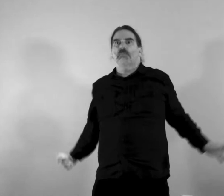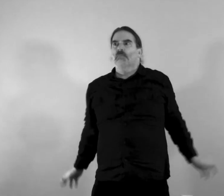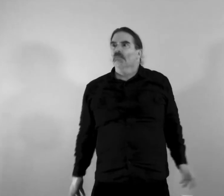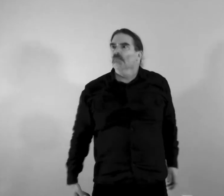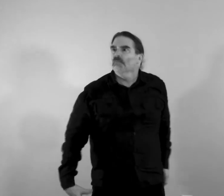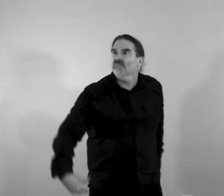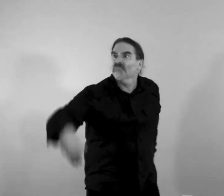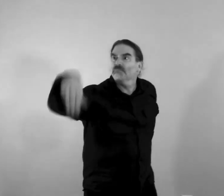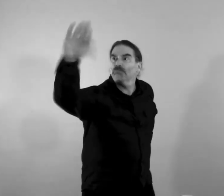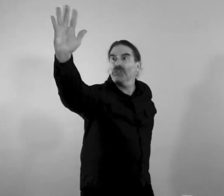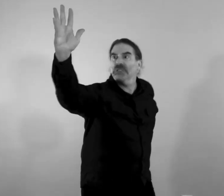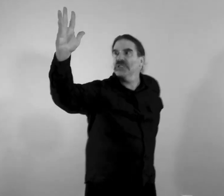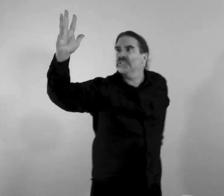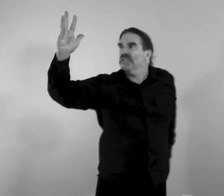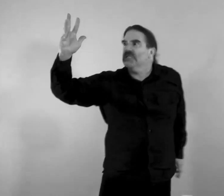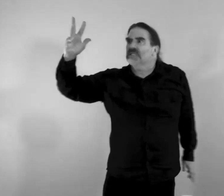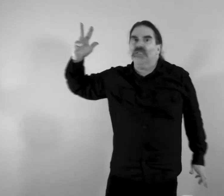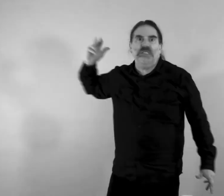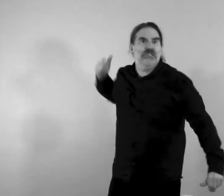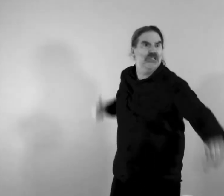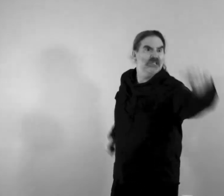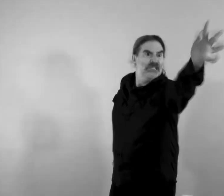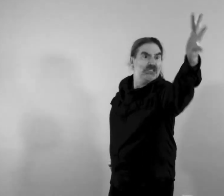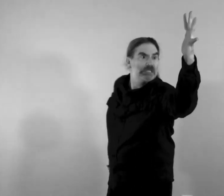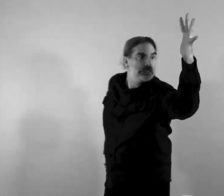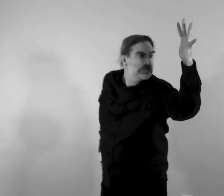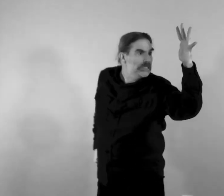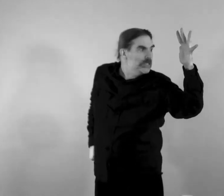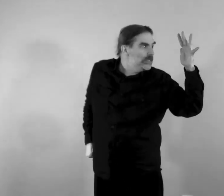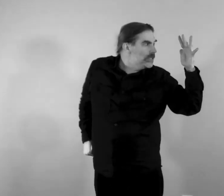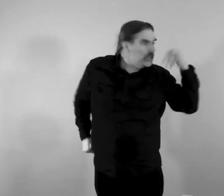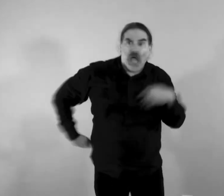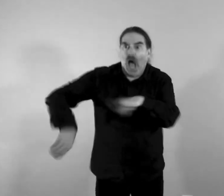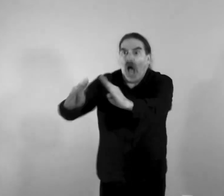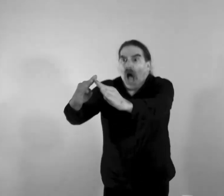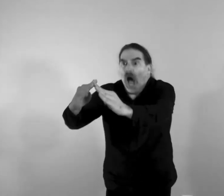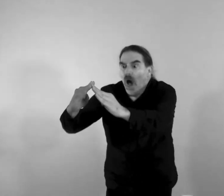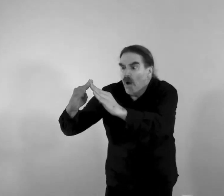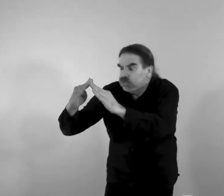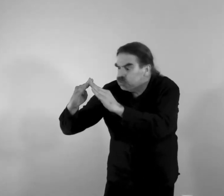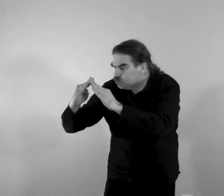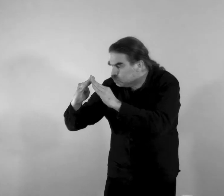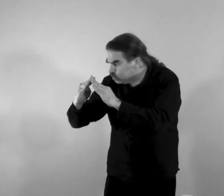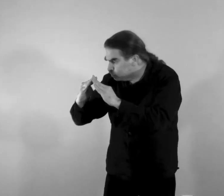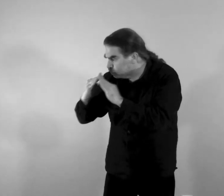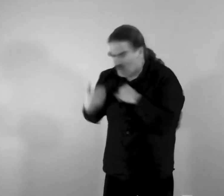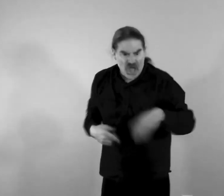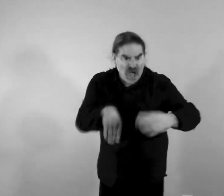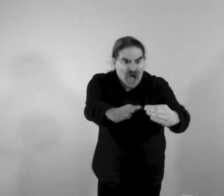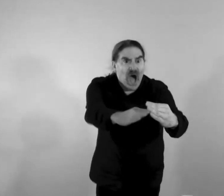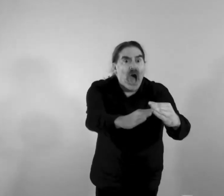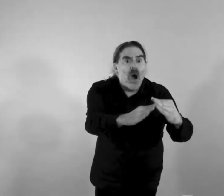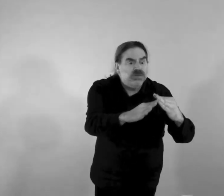tree upon tree, house upon house,